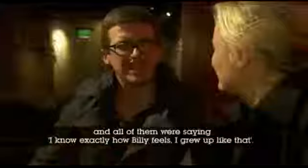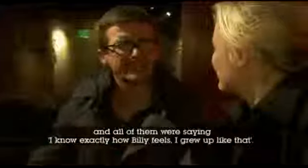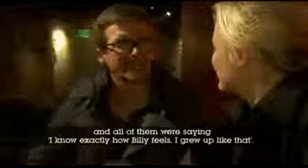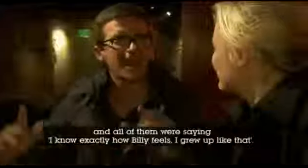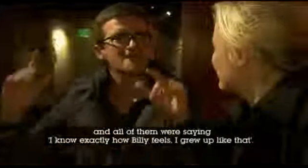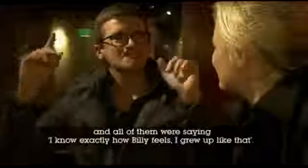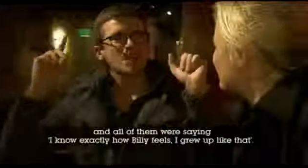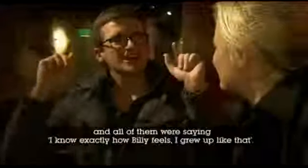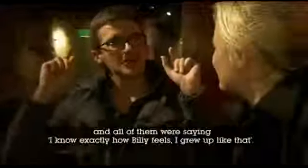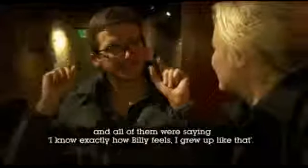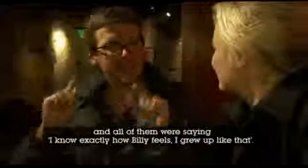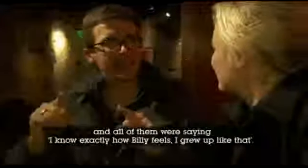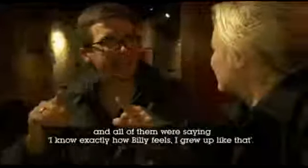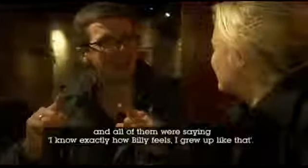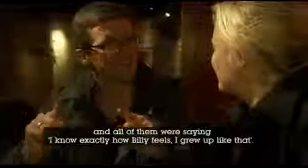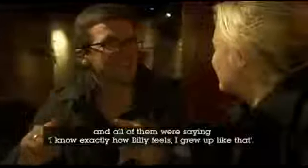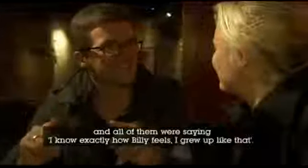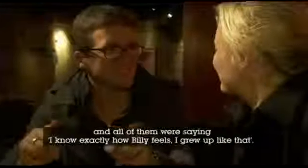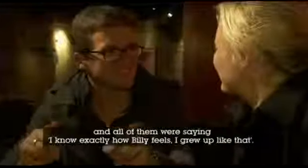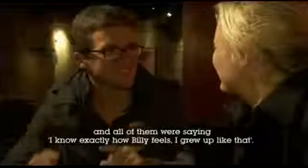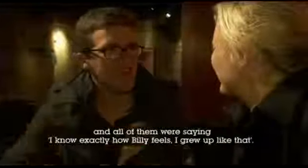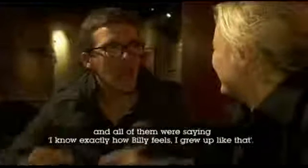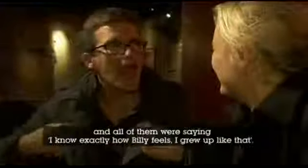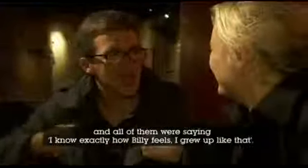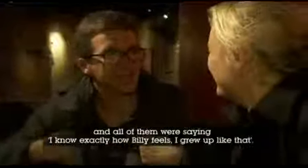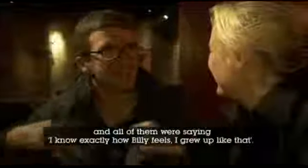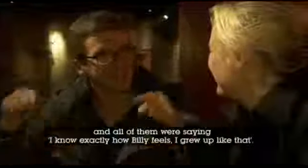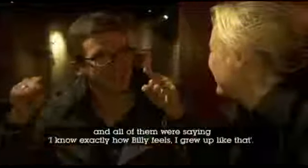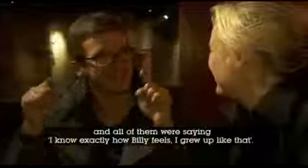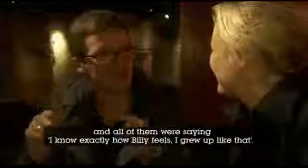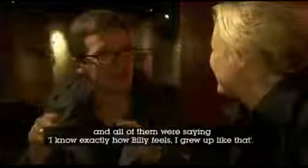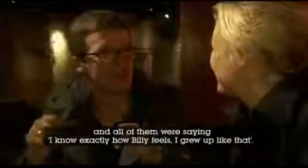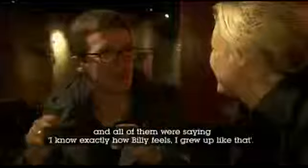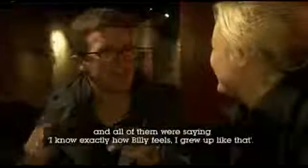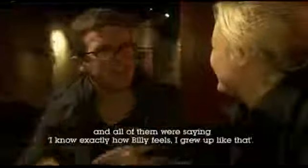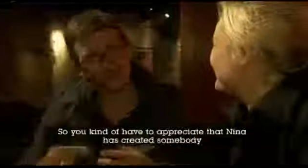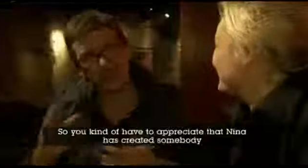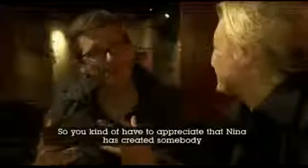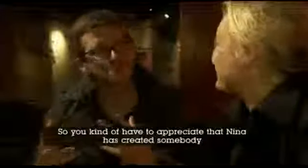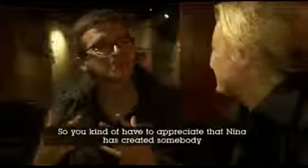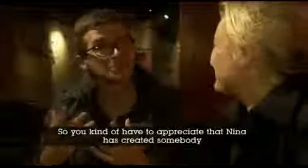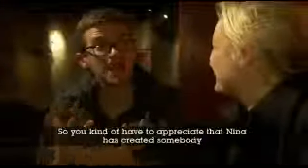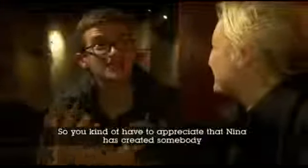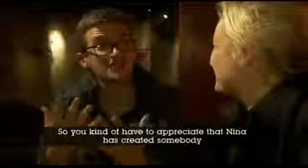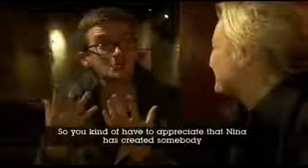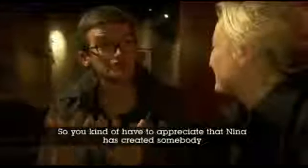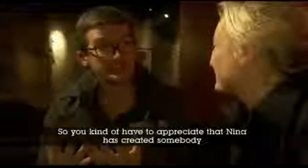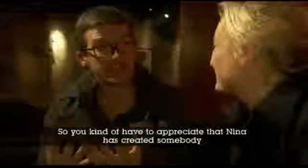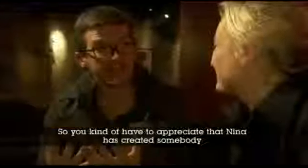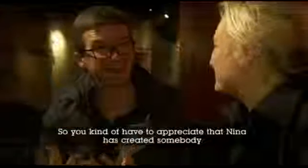was saying, I knew exactly how good I feel. I grew up like that. So kind of, you kind of have to appreciate